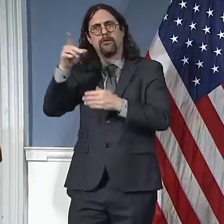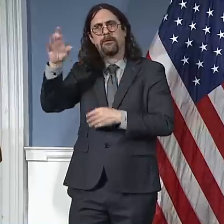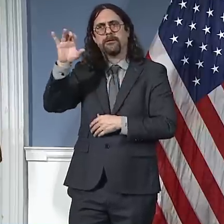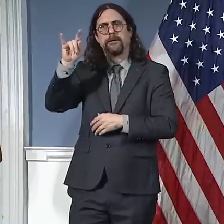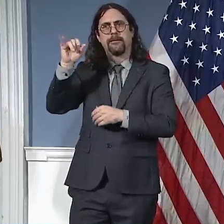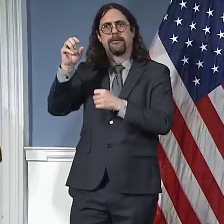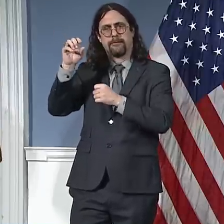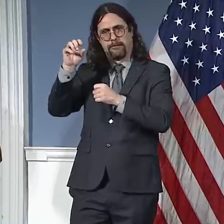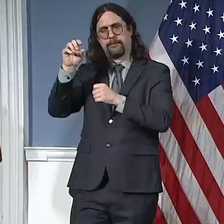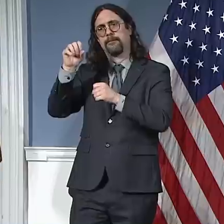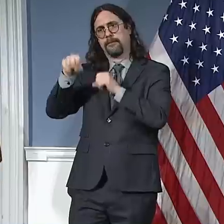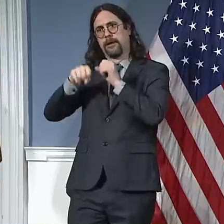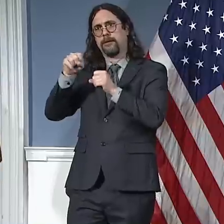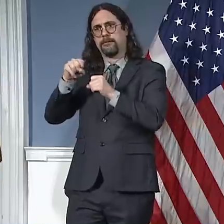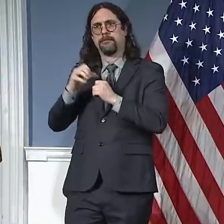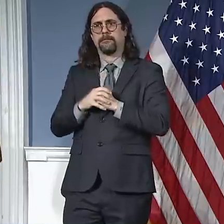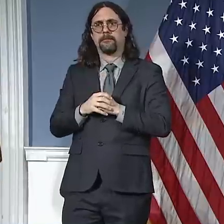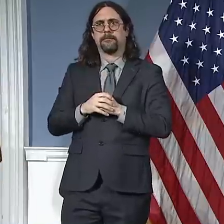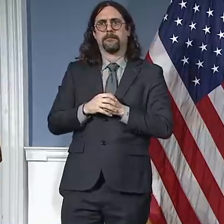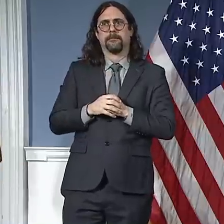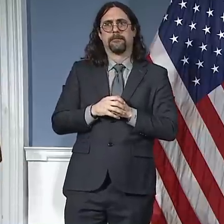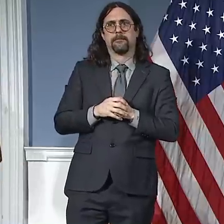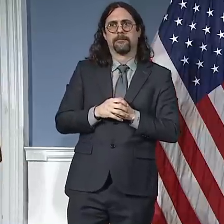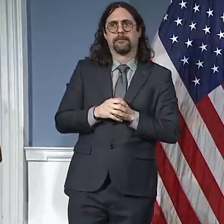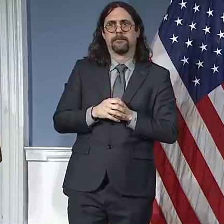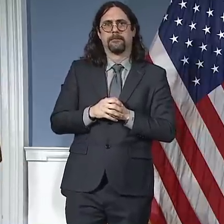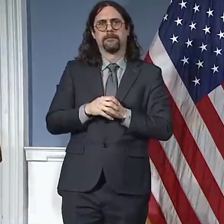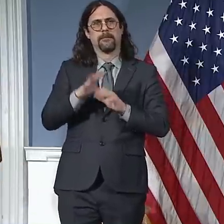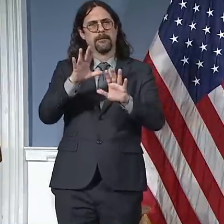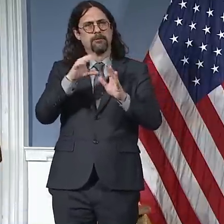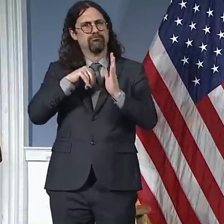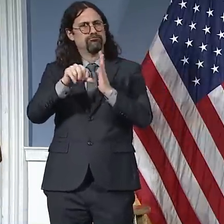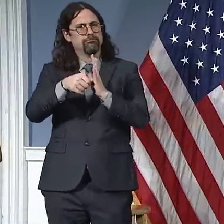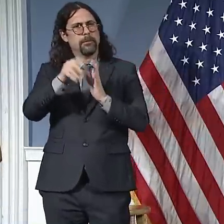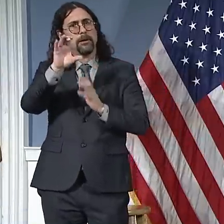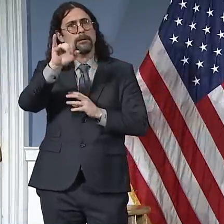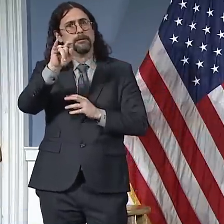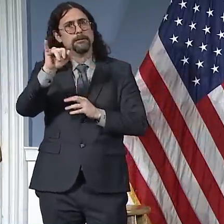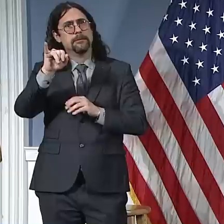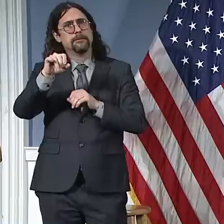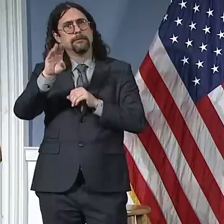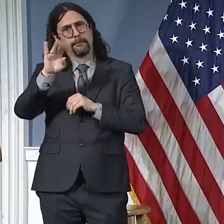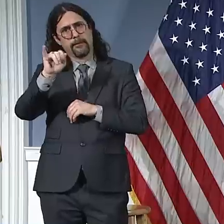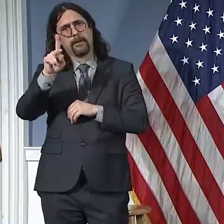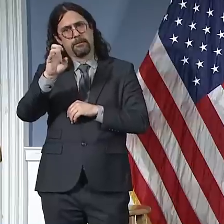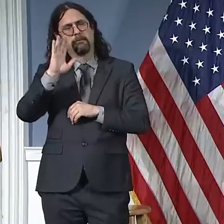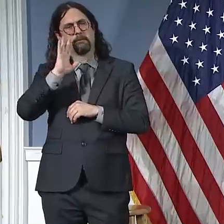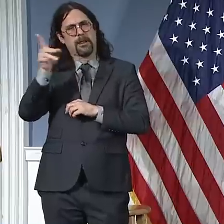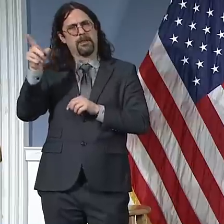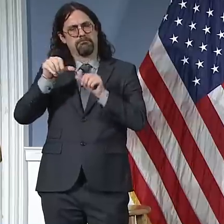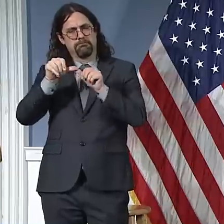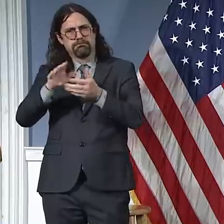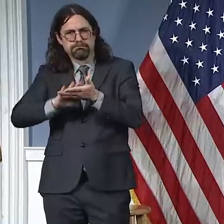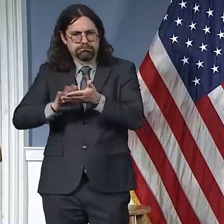Bikes are sanitized frequently. I want to thank you for all those efforts, everyone at Lyft and City Bike. That really, really helps a lot.